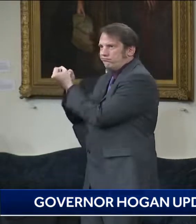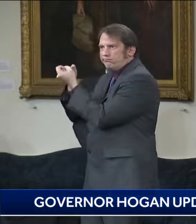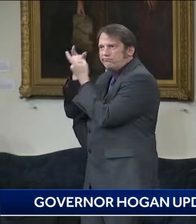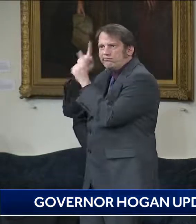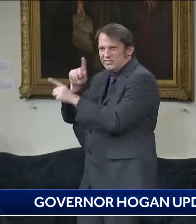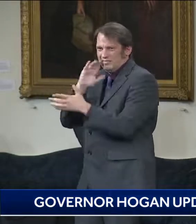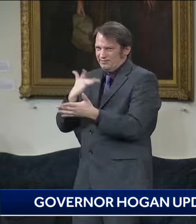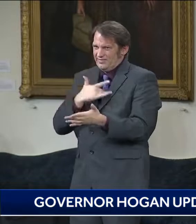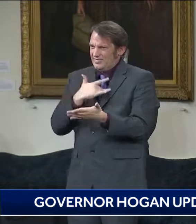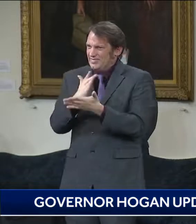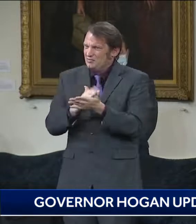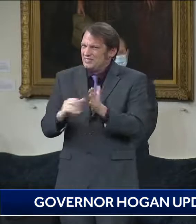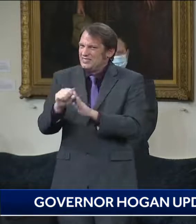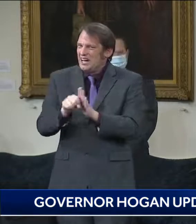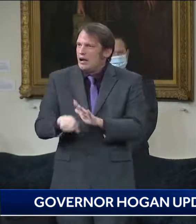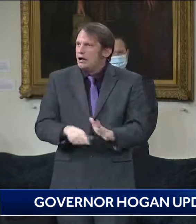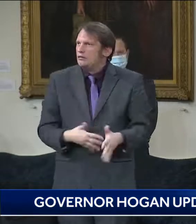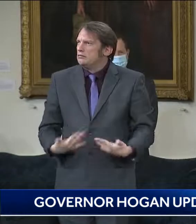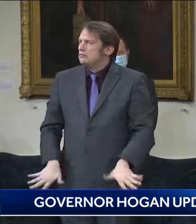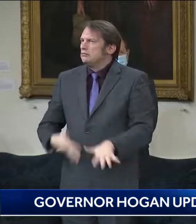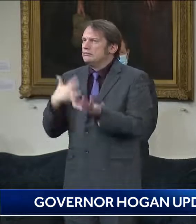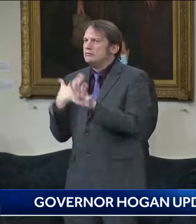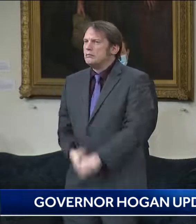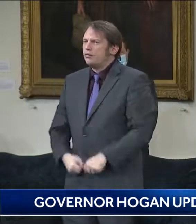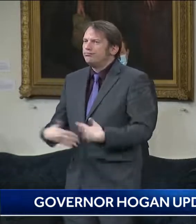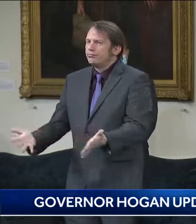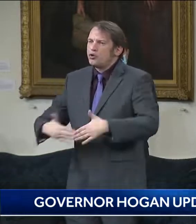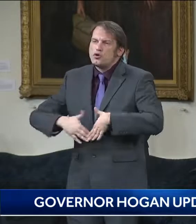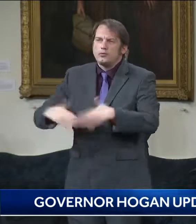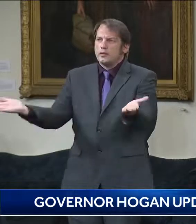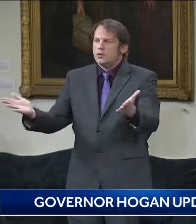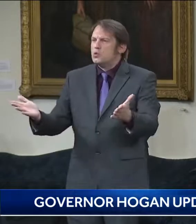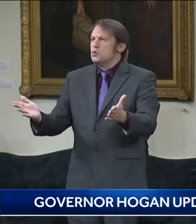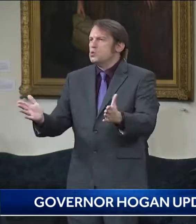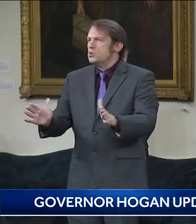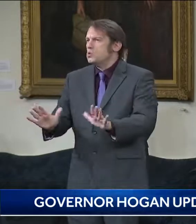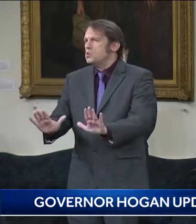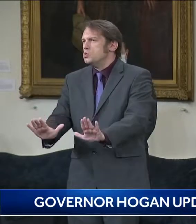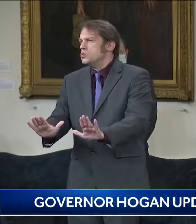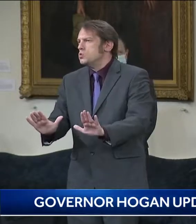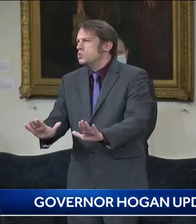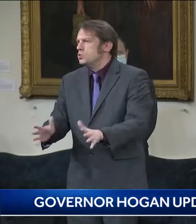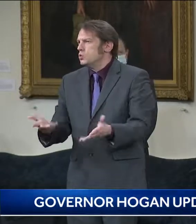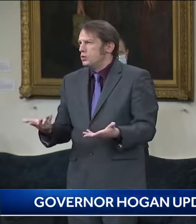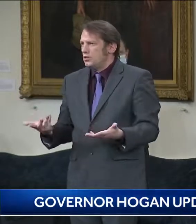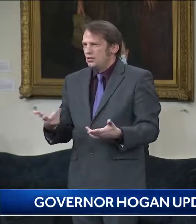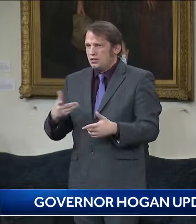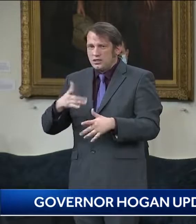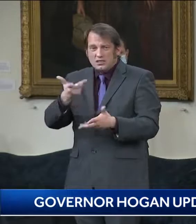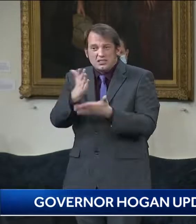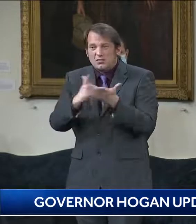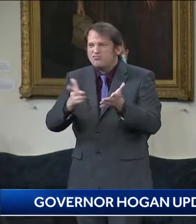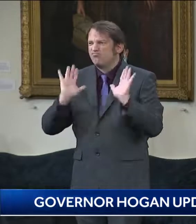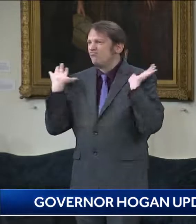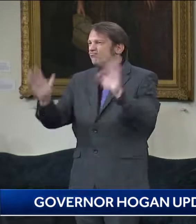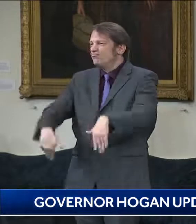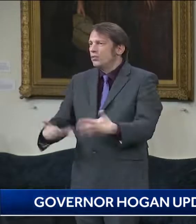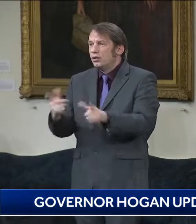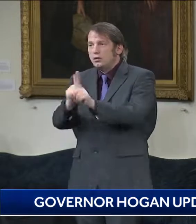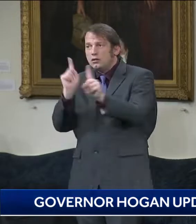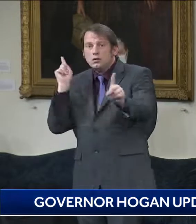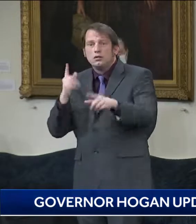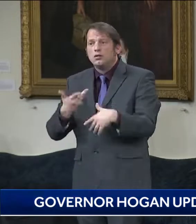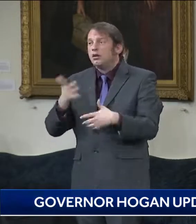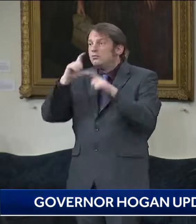I think states that upset the states that were lifting any kind of distancing, lifting, masking, uh, are, are making mistake.